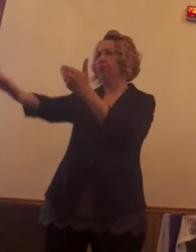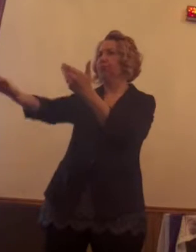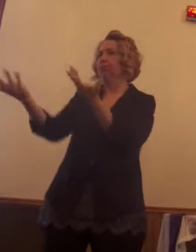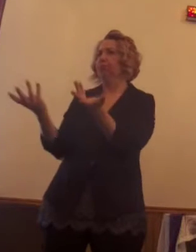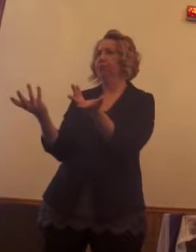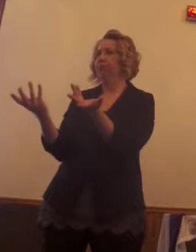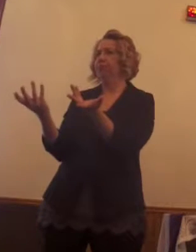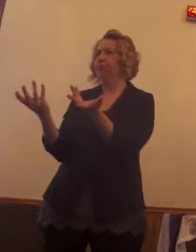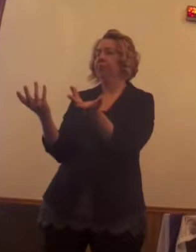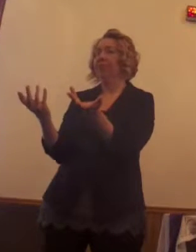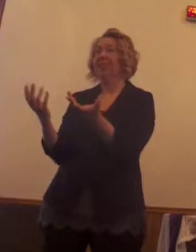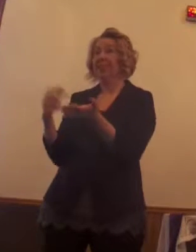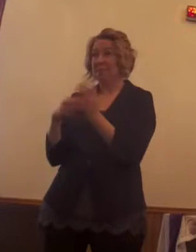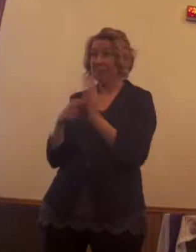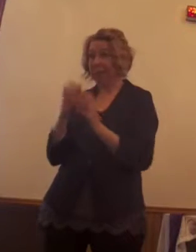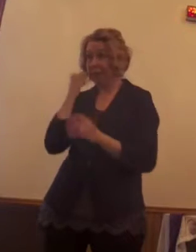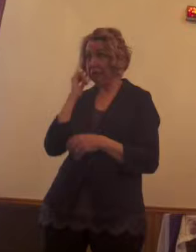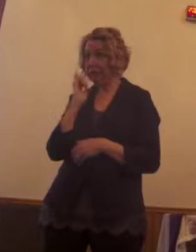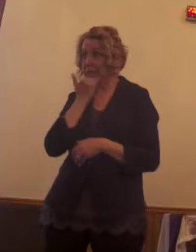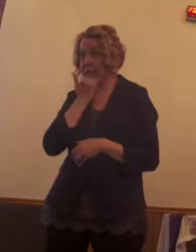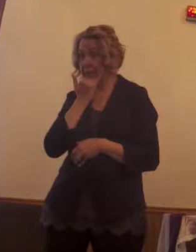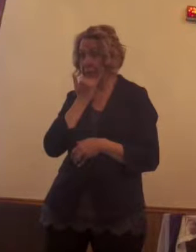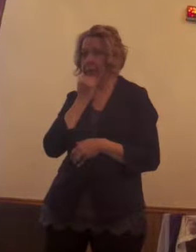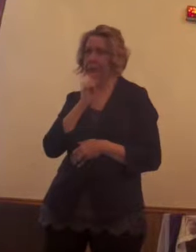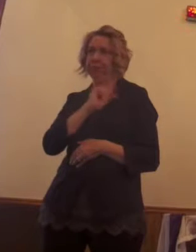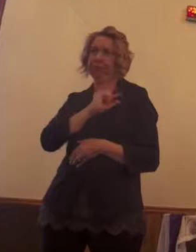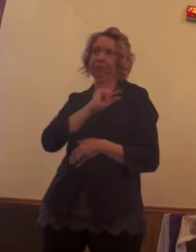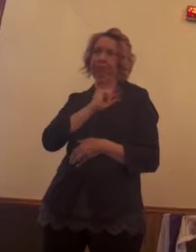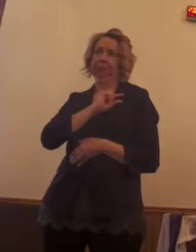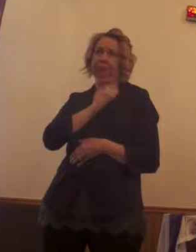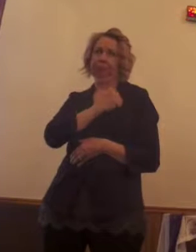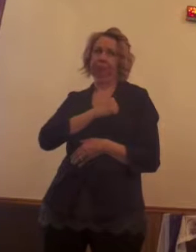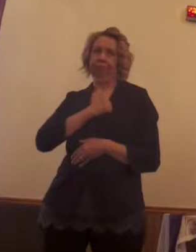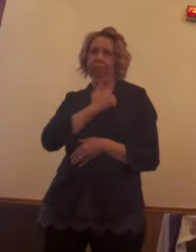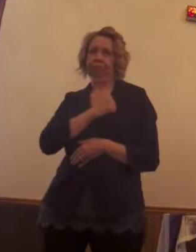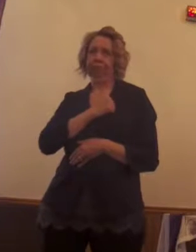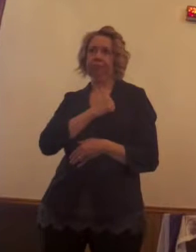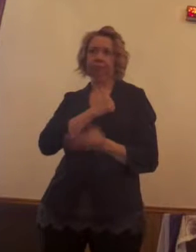This is exactly why regret comes to the surface.